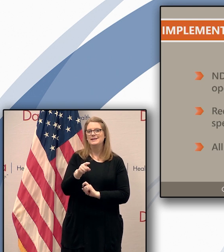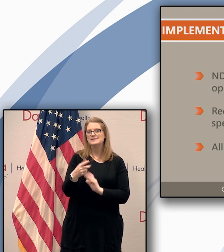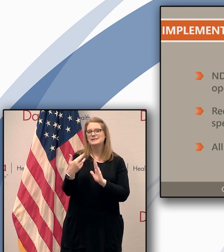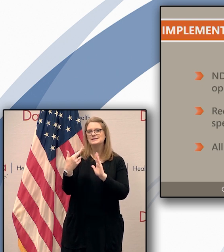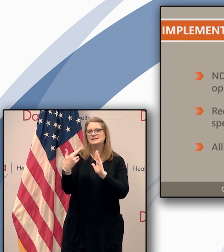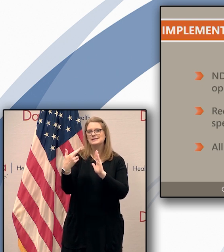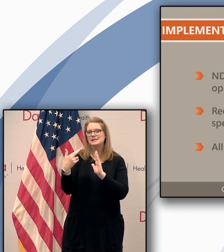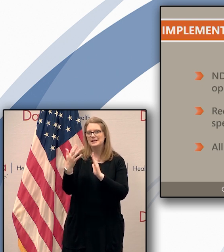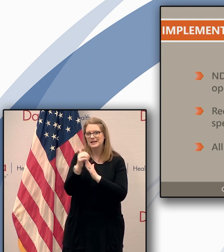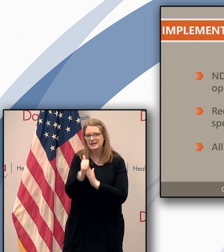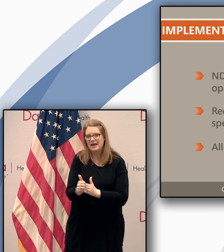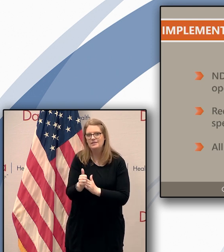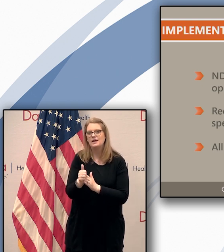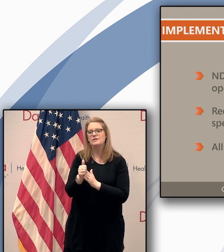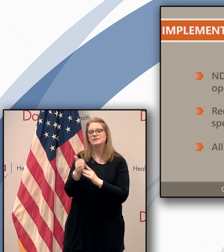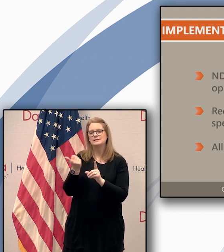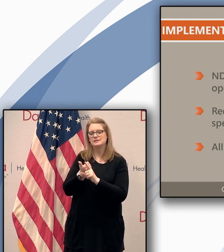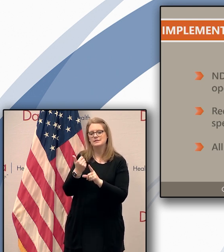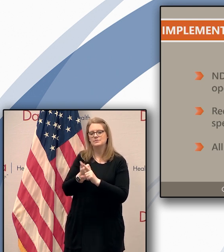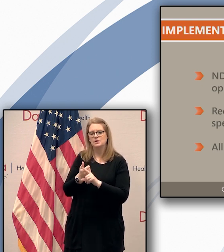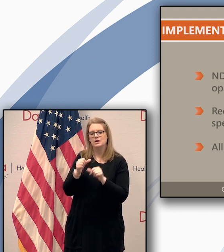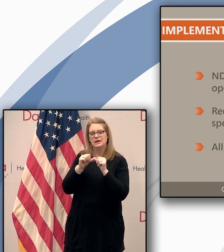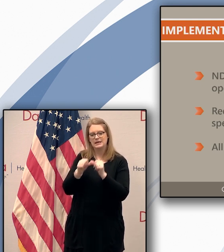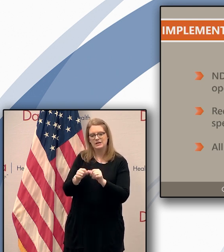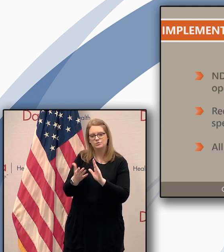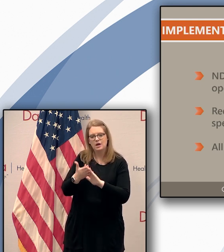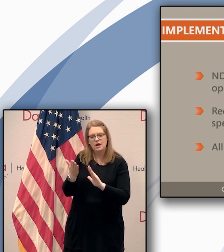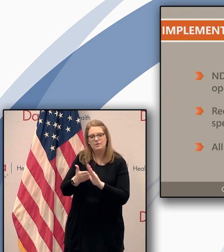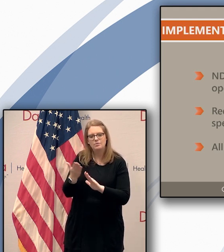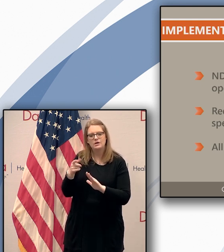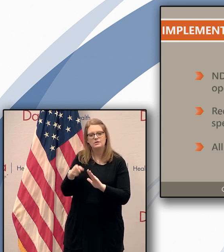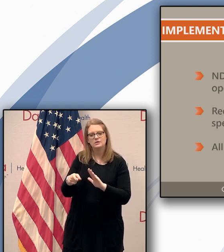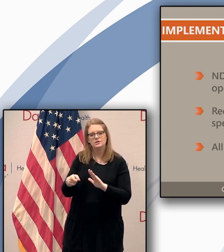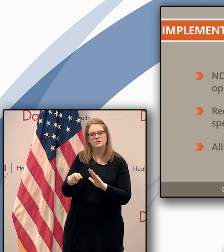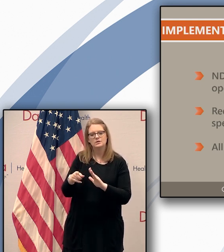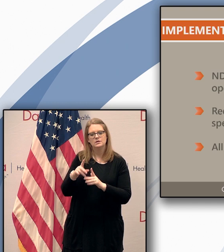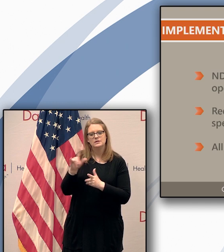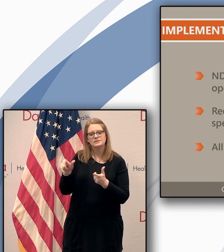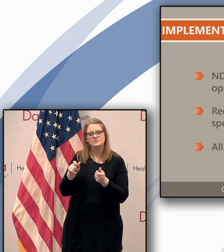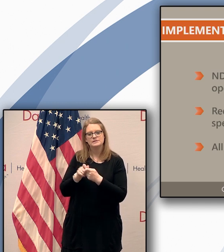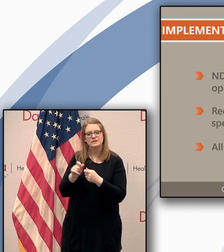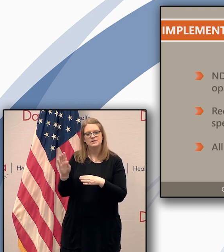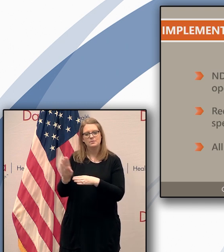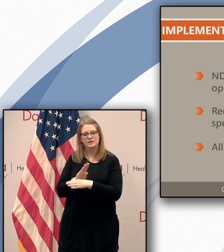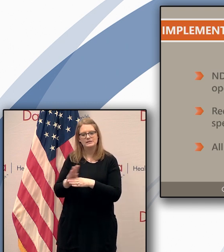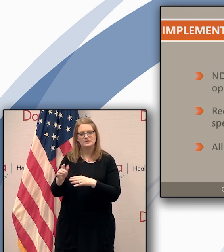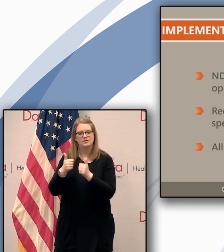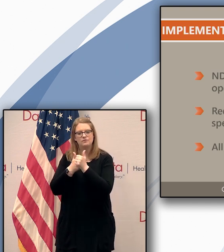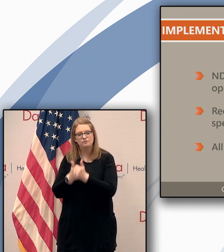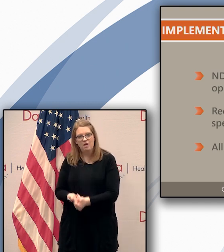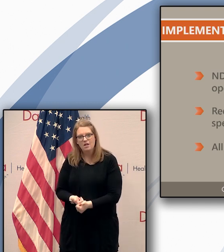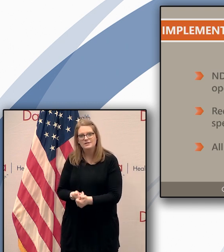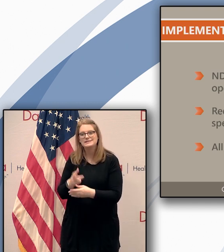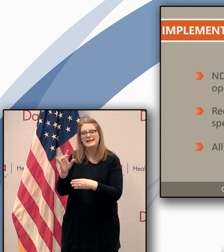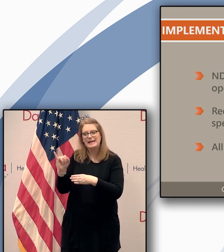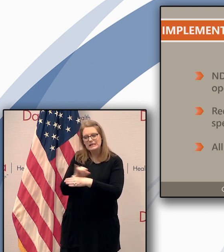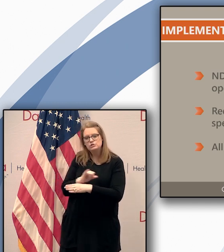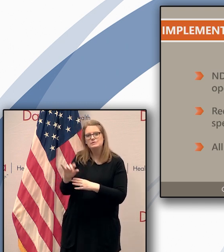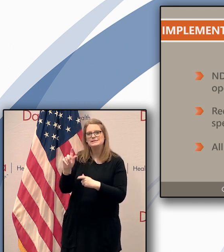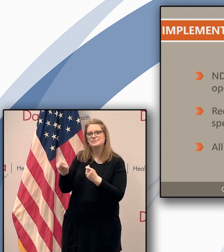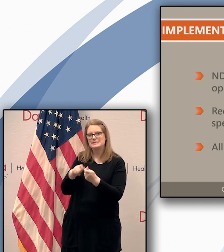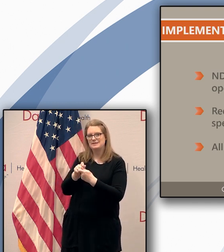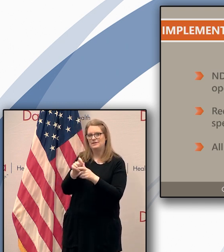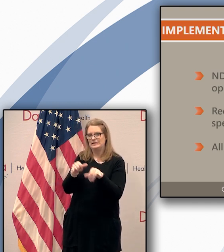that are resuming operation or continuing to operate uh and this requires that certain businesses sectors follow industry specific standards